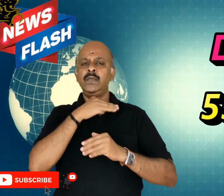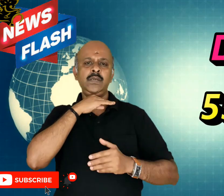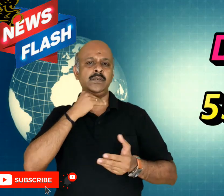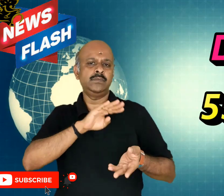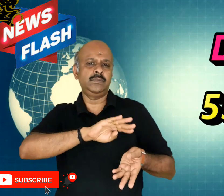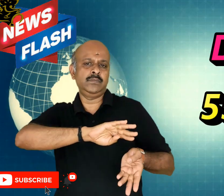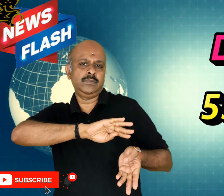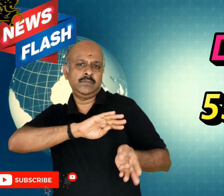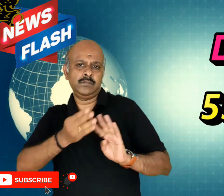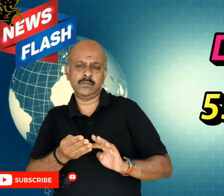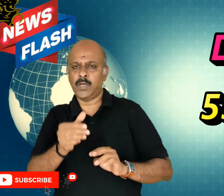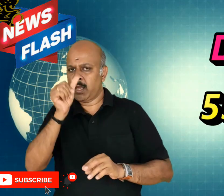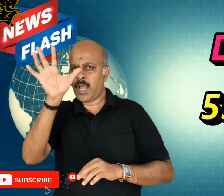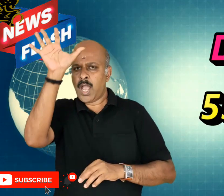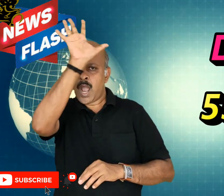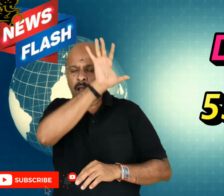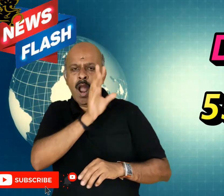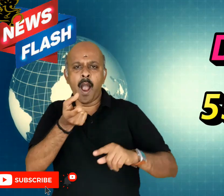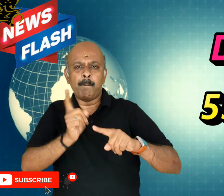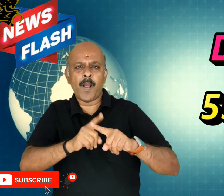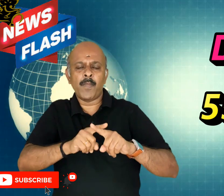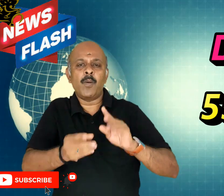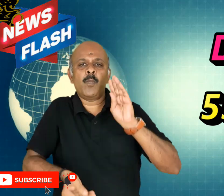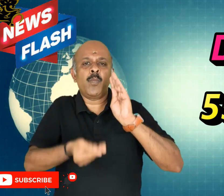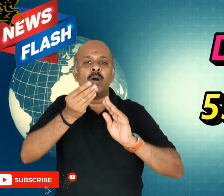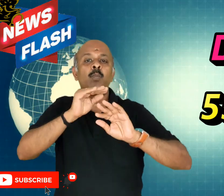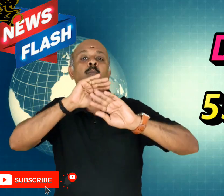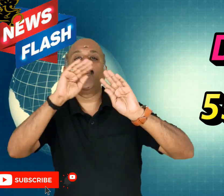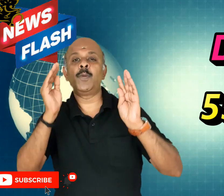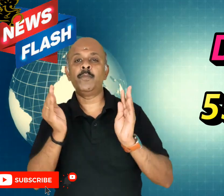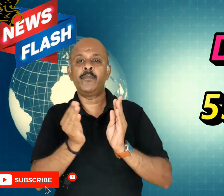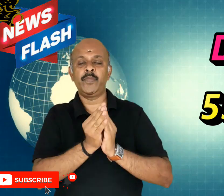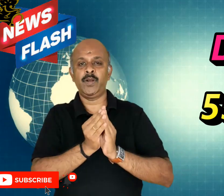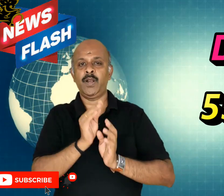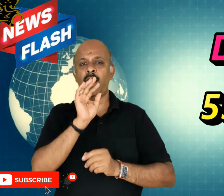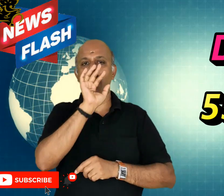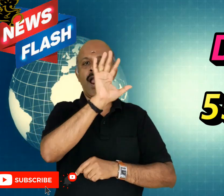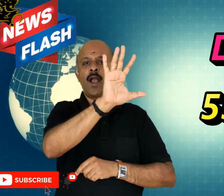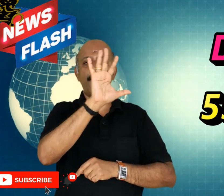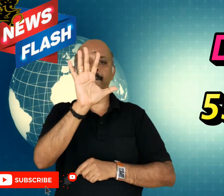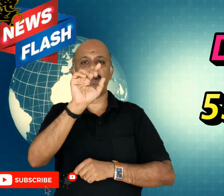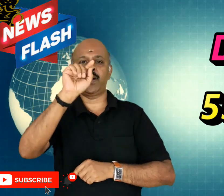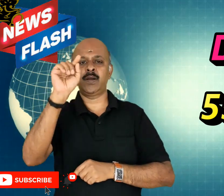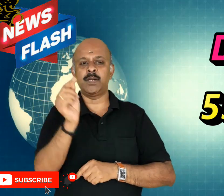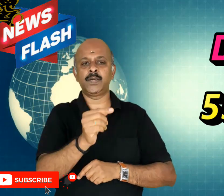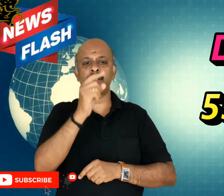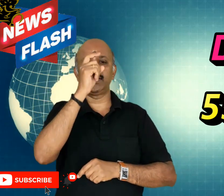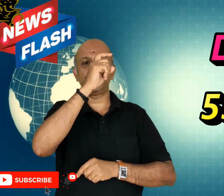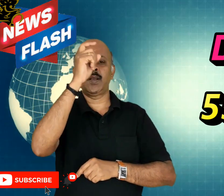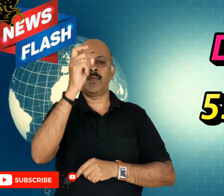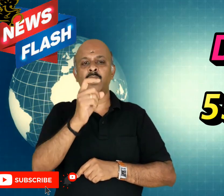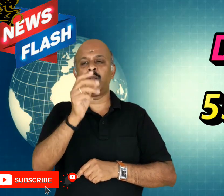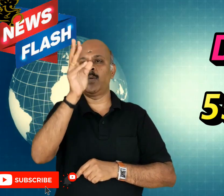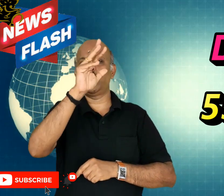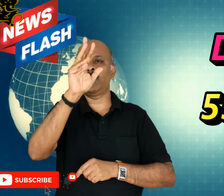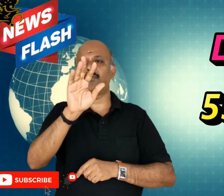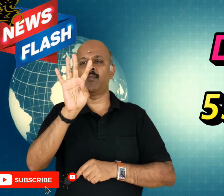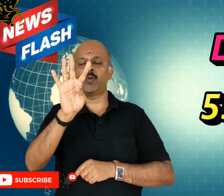The number of deaths due to COVID-19 is 55,794.